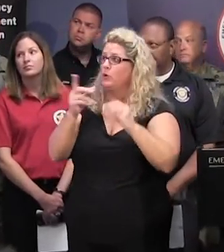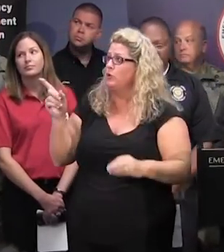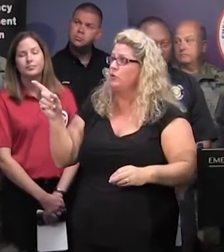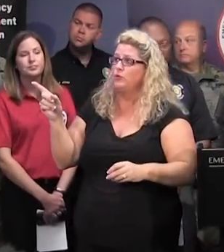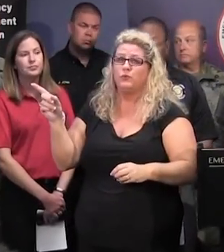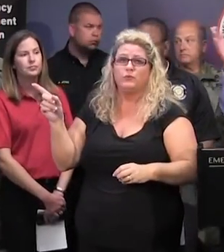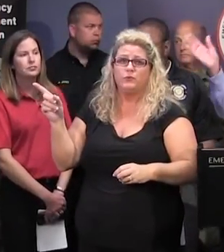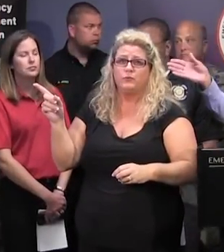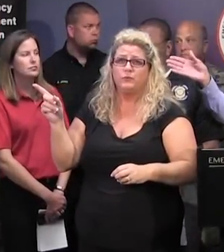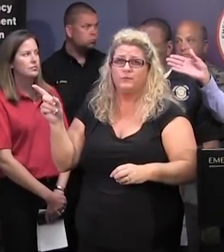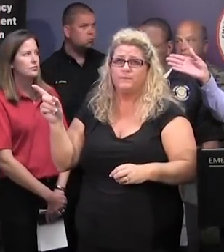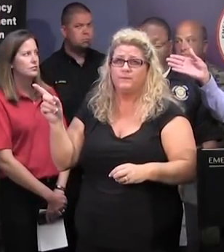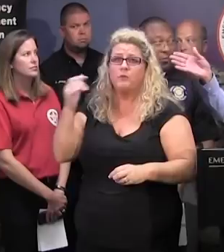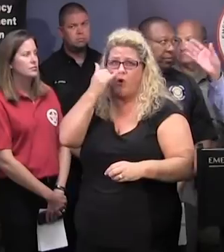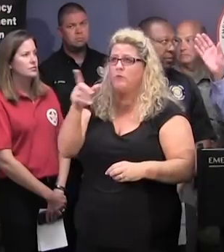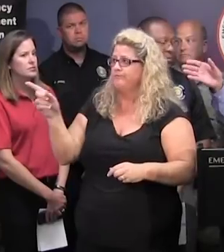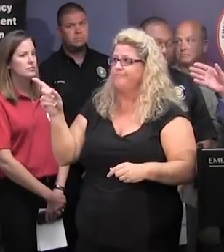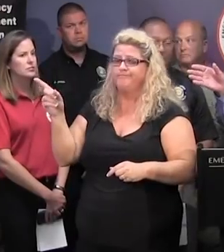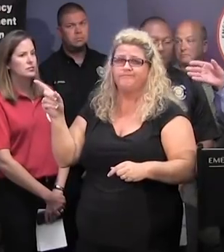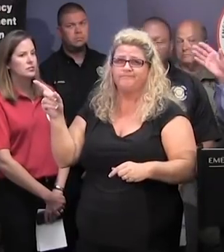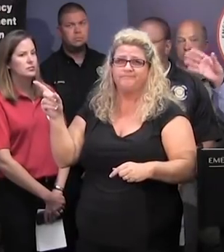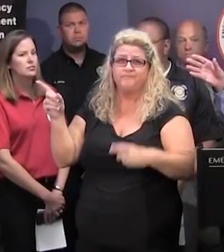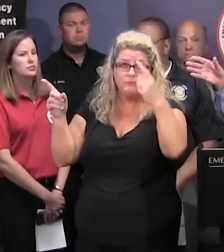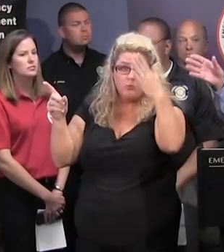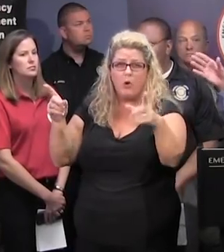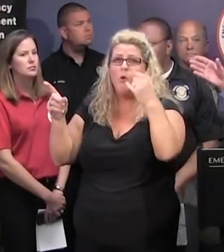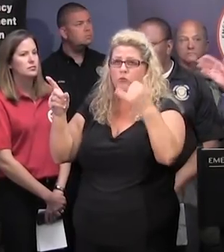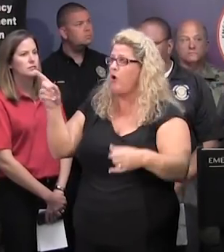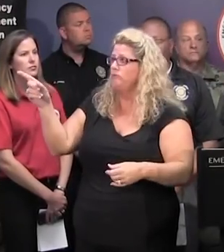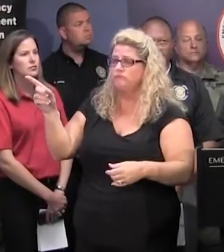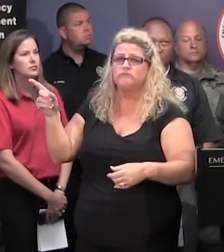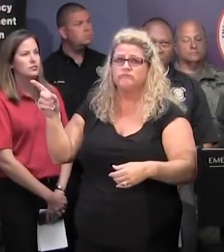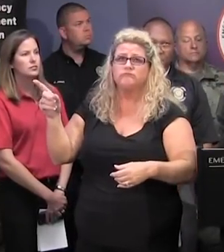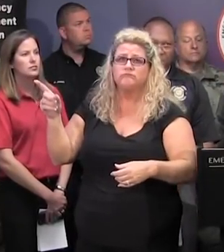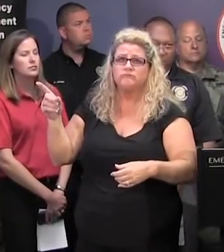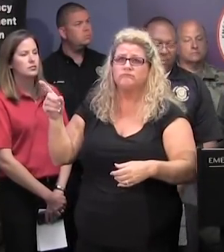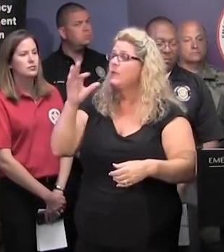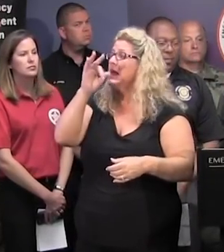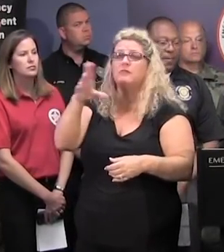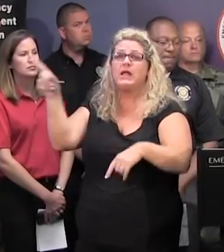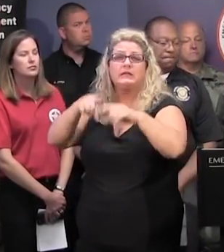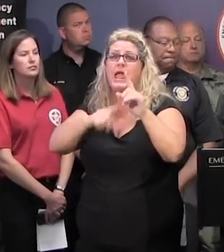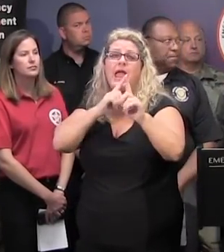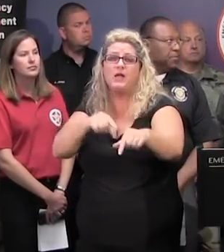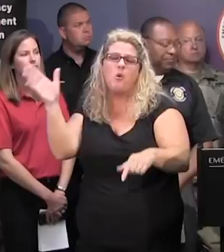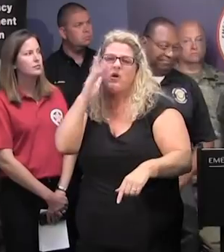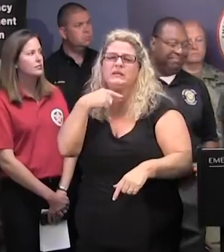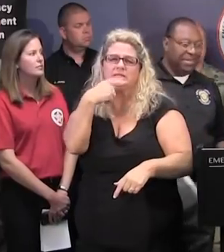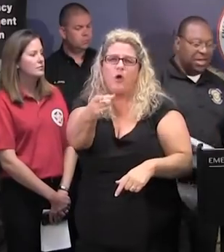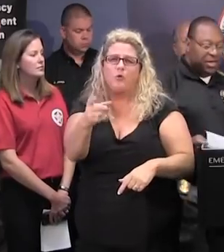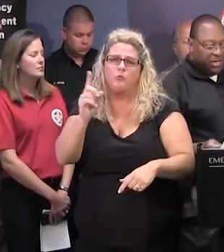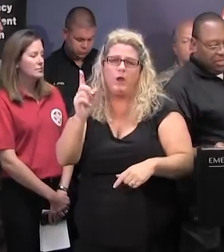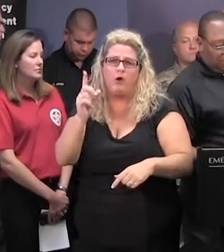know whom to call, call that number. And if that's not the place to get the answer, you will be referred to the place to get the answer. Director